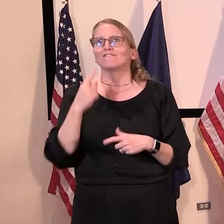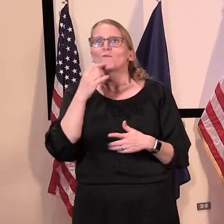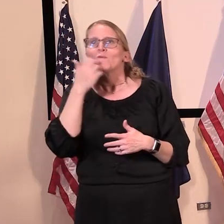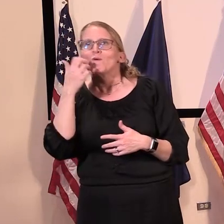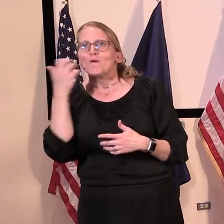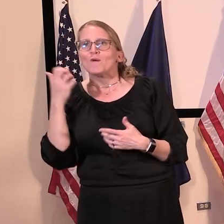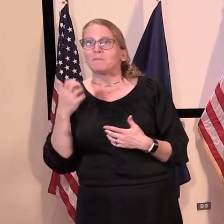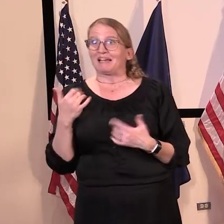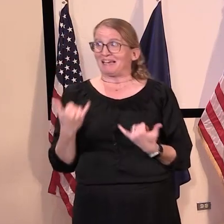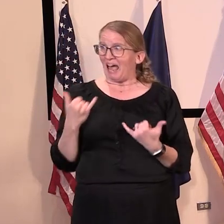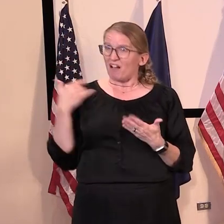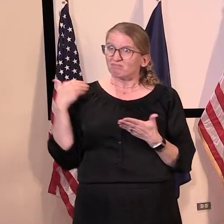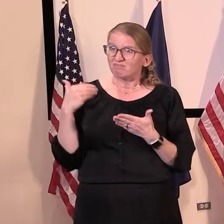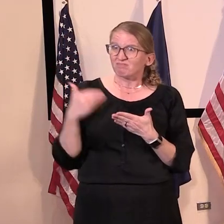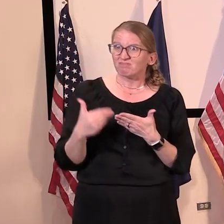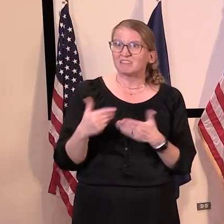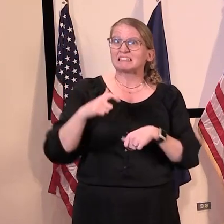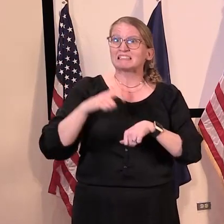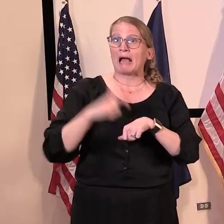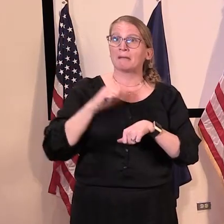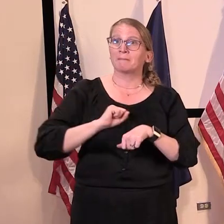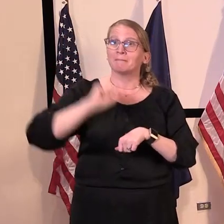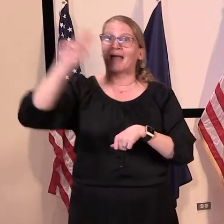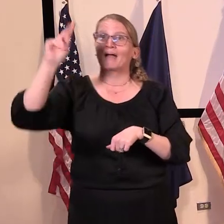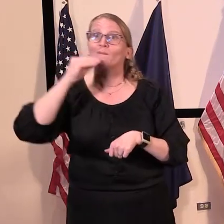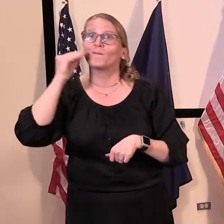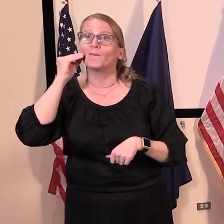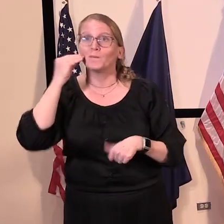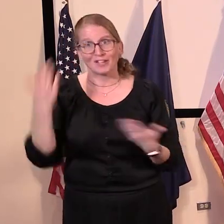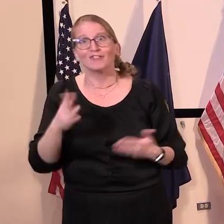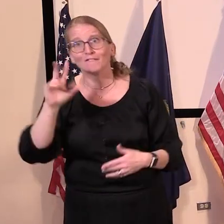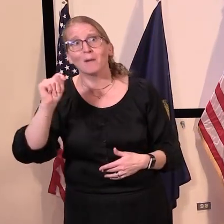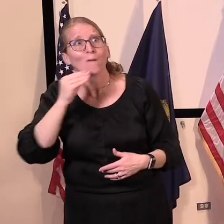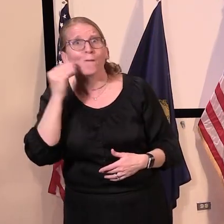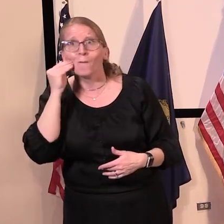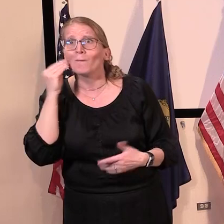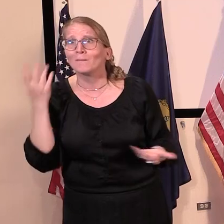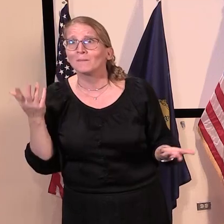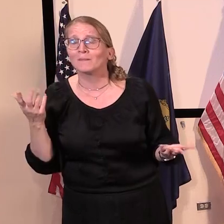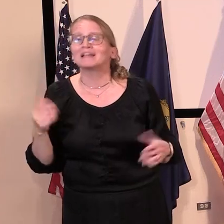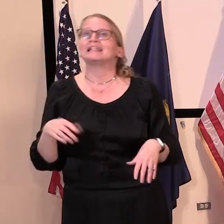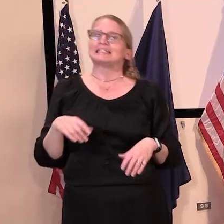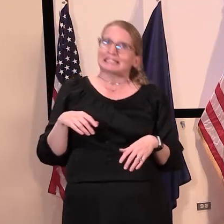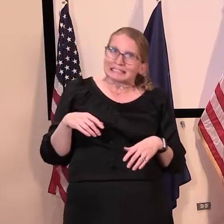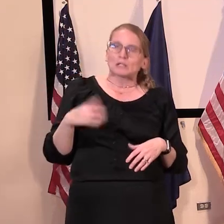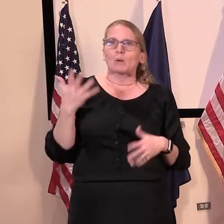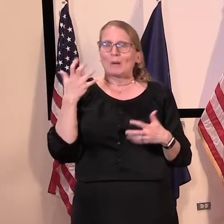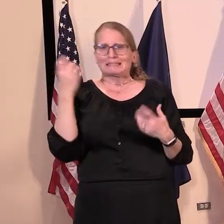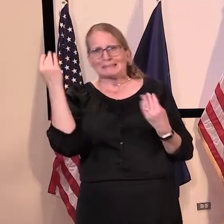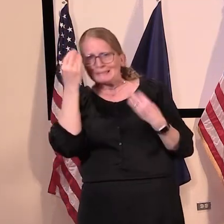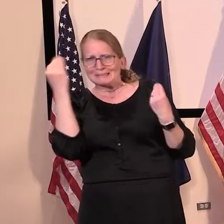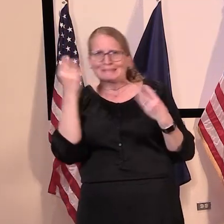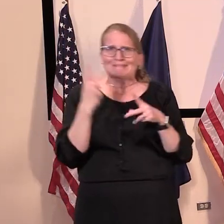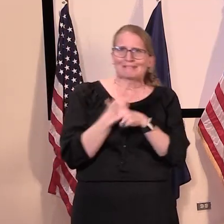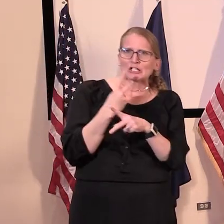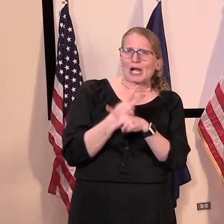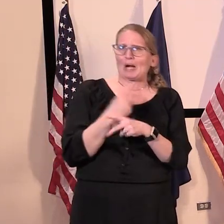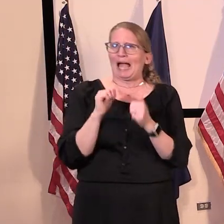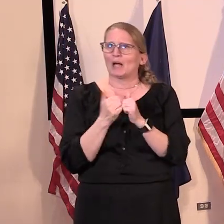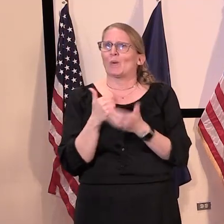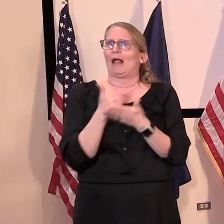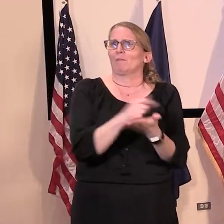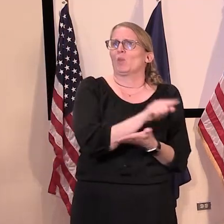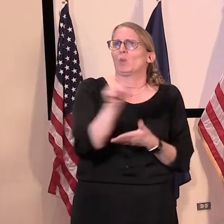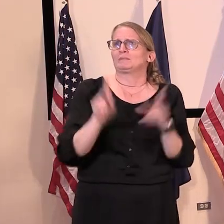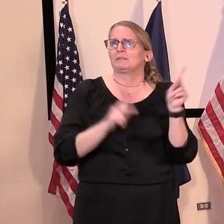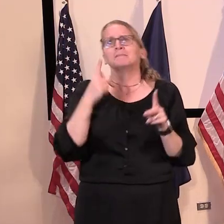group, our, our working group, uh, to find a way for us to streamline this in some way, whether it's a going to be a test of some sort.